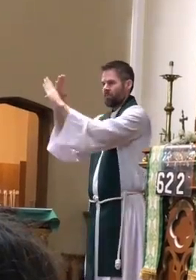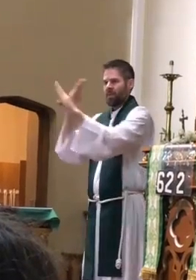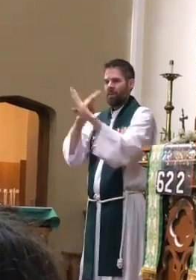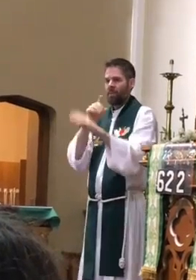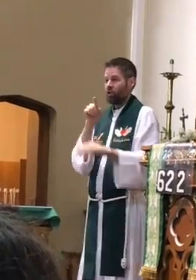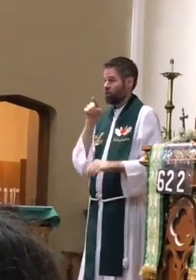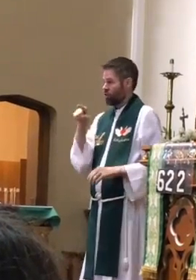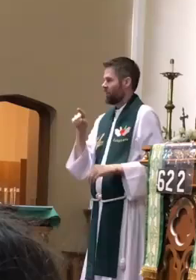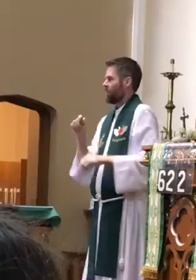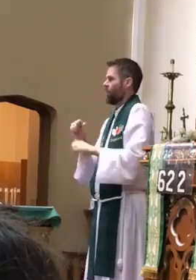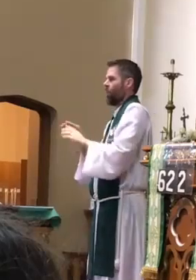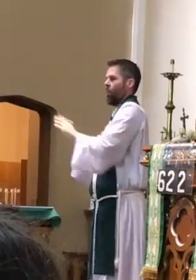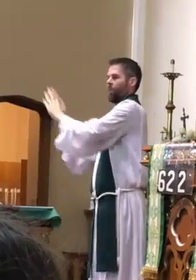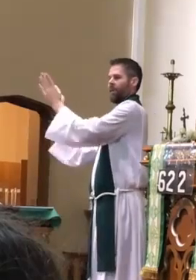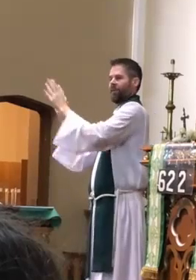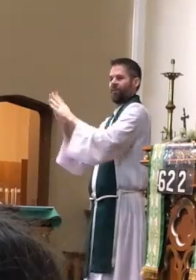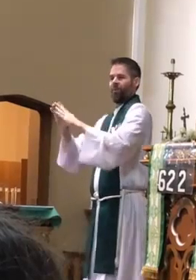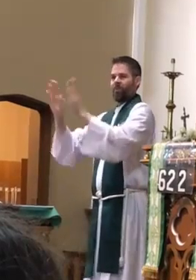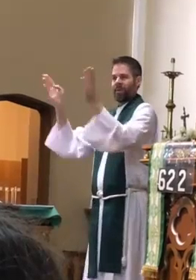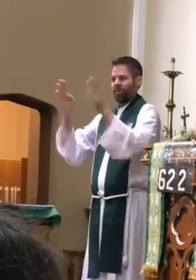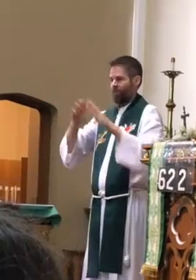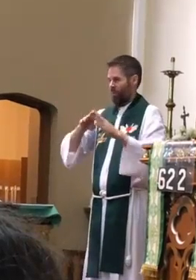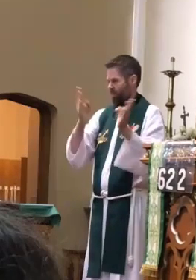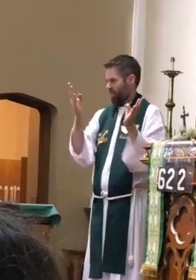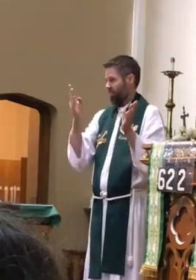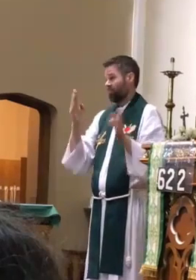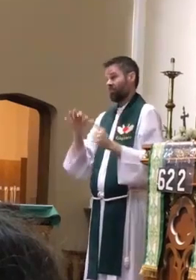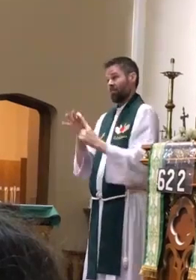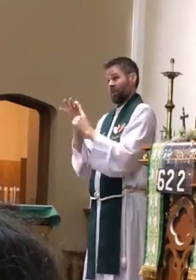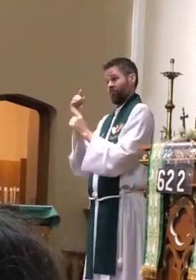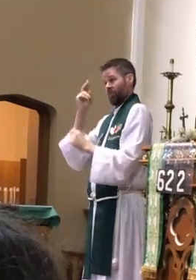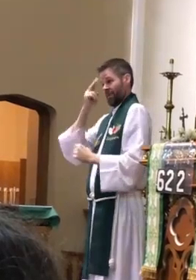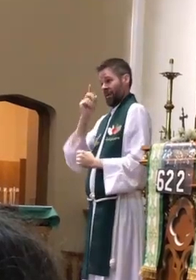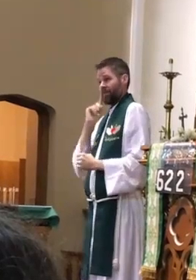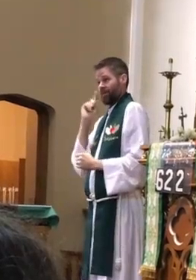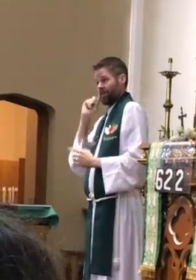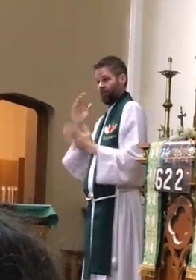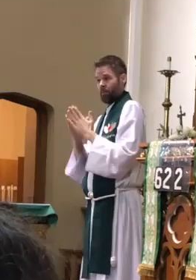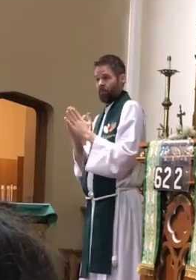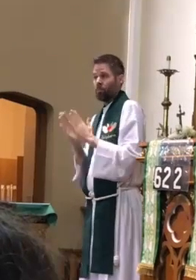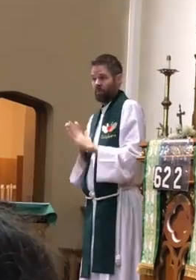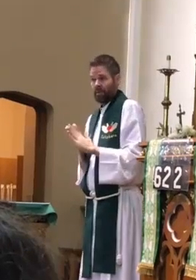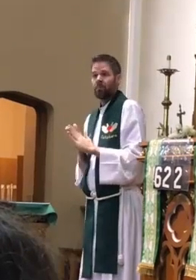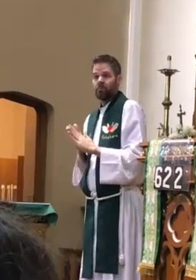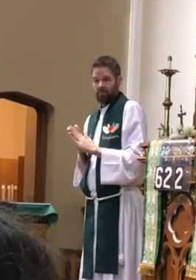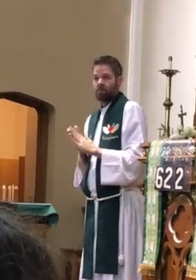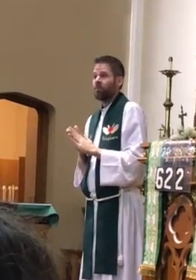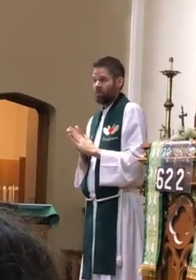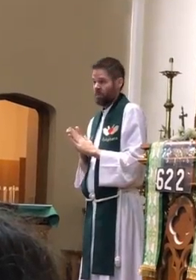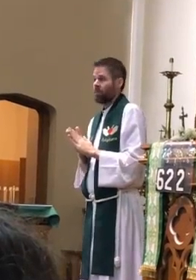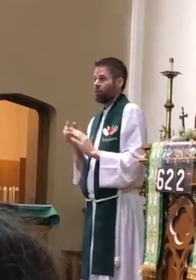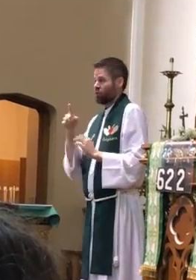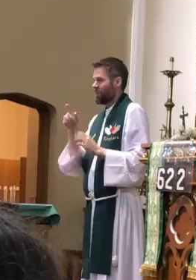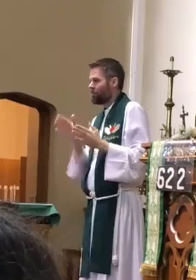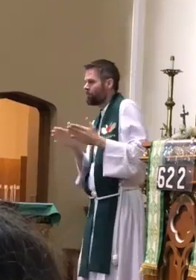Any obstacles that she faced, she broke through and opened those doors for the community.